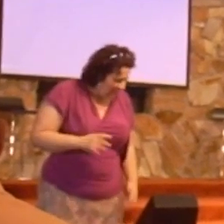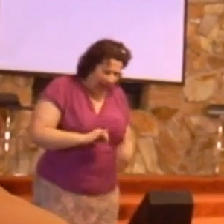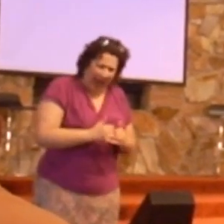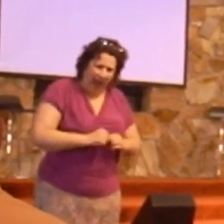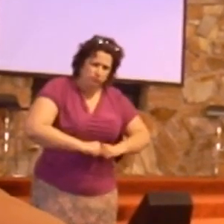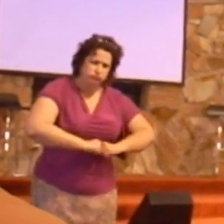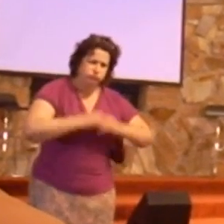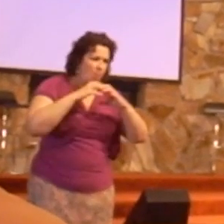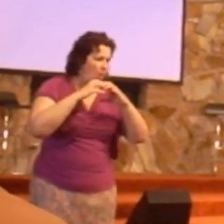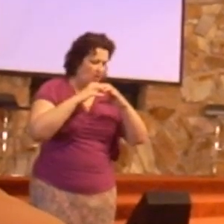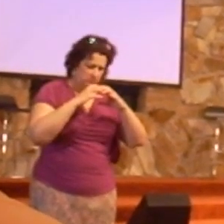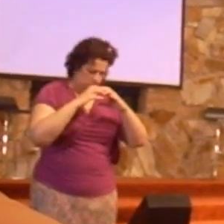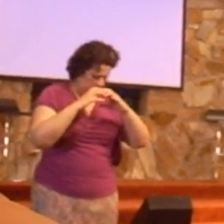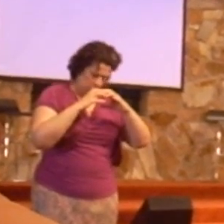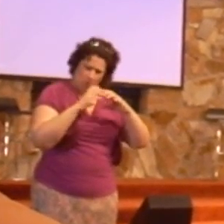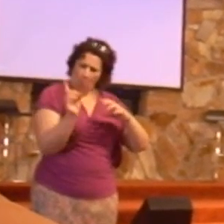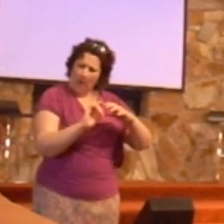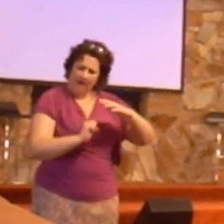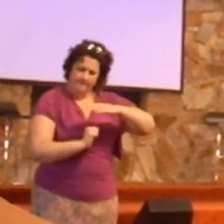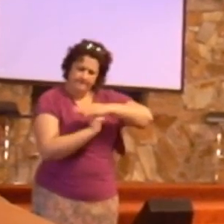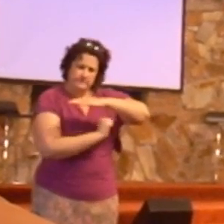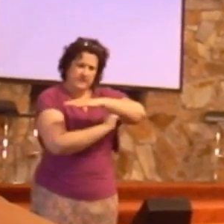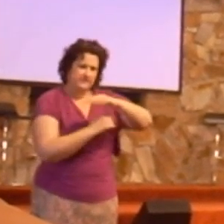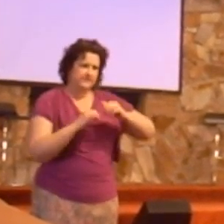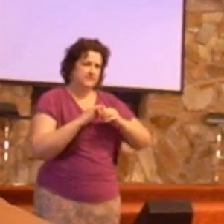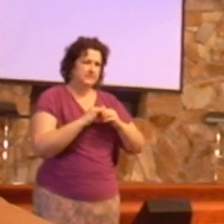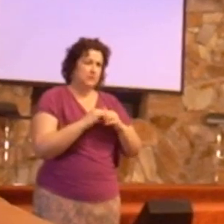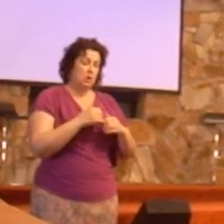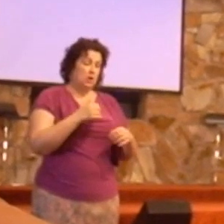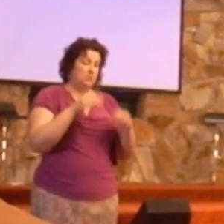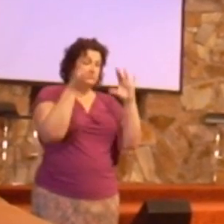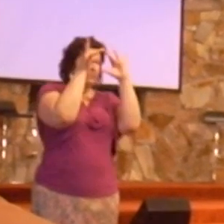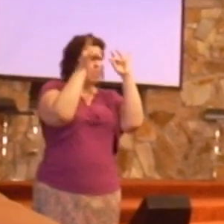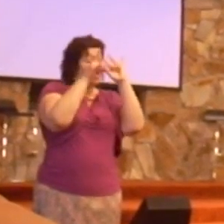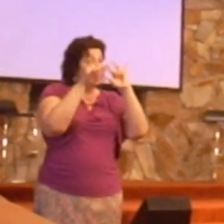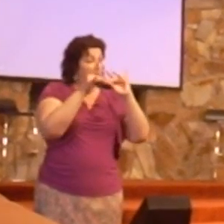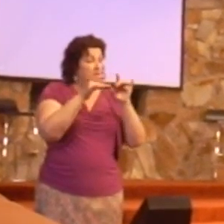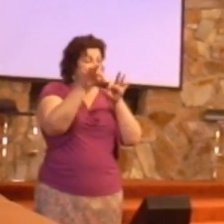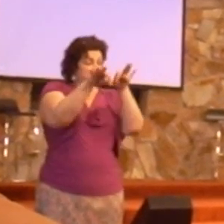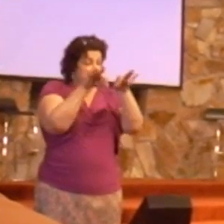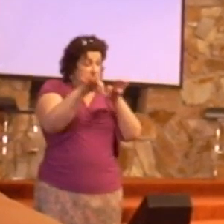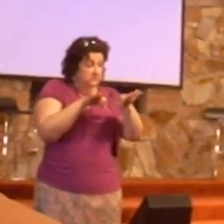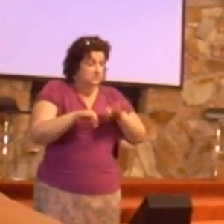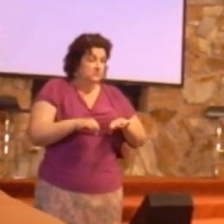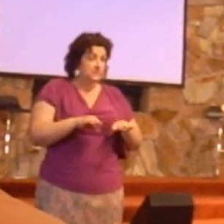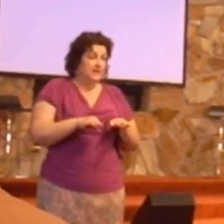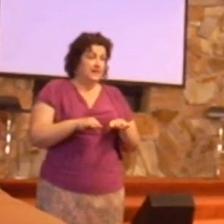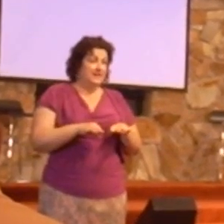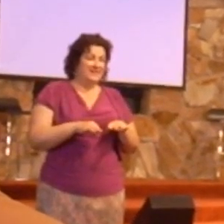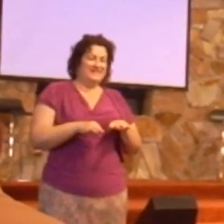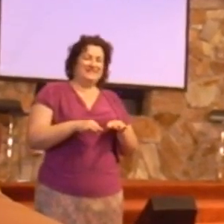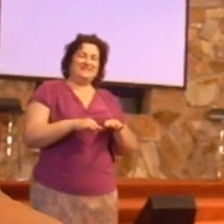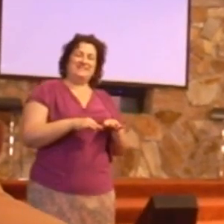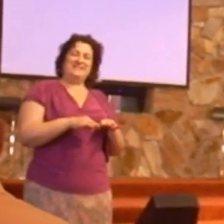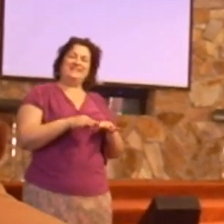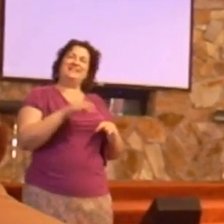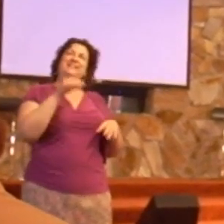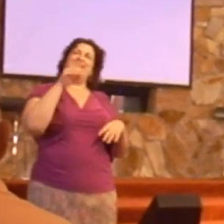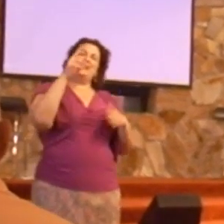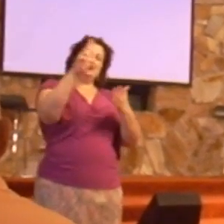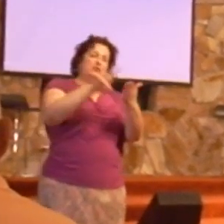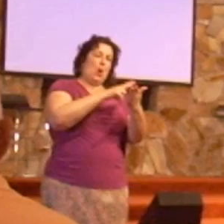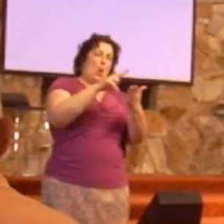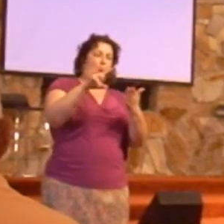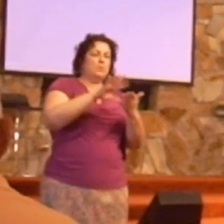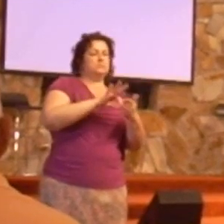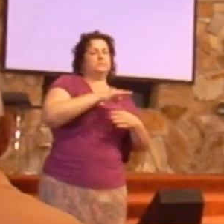A good definition of a spiritual gift is this, a spiritual gift is an expression of the Holy Spirit